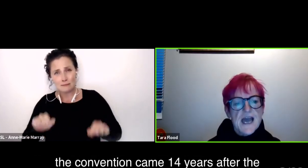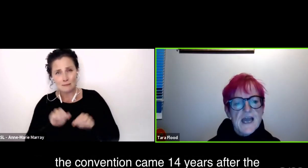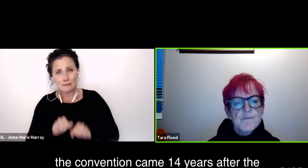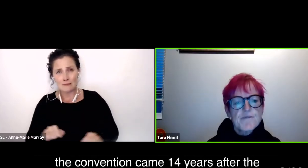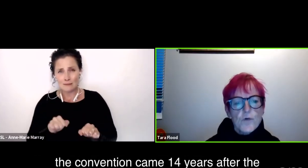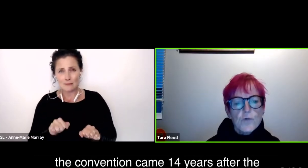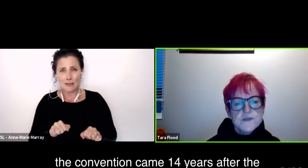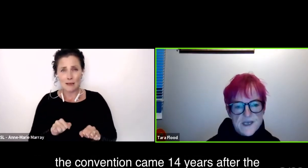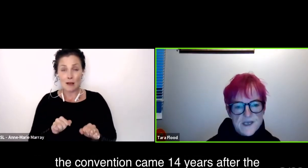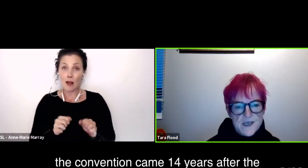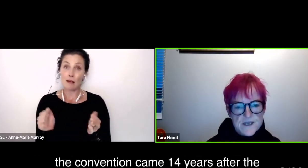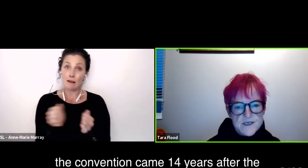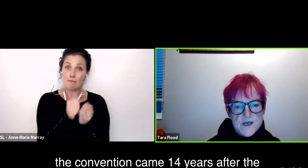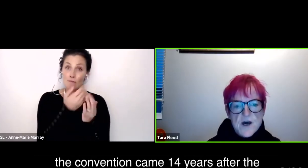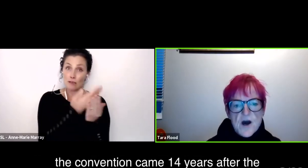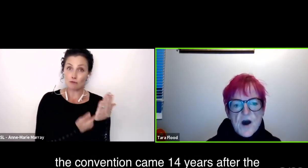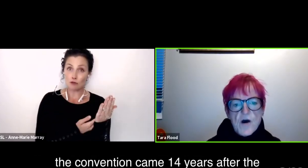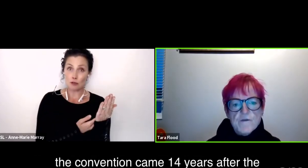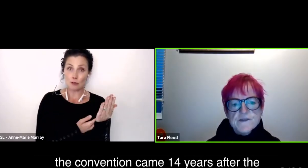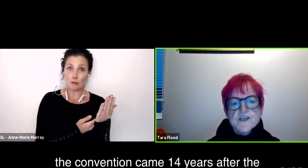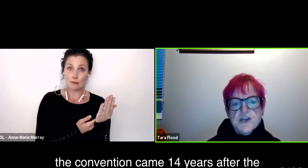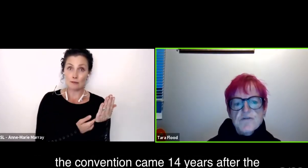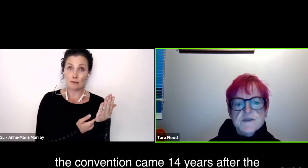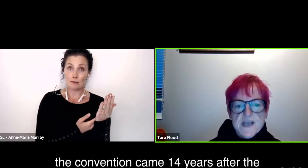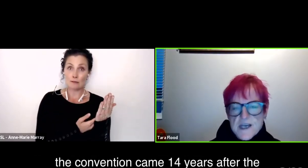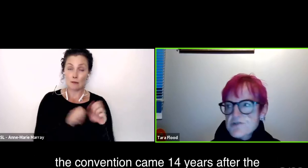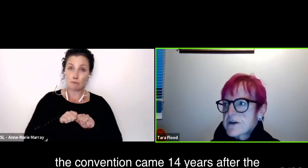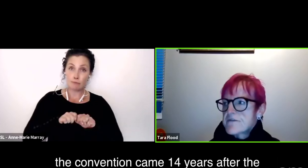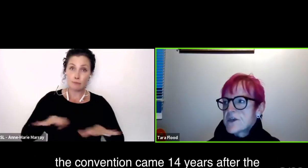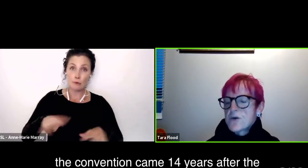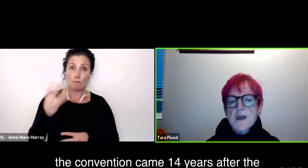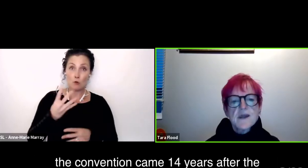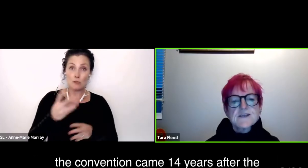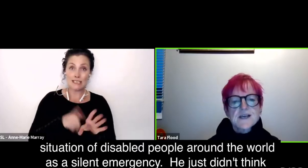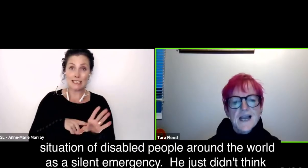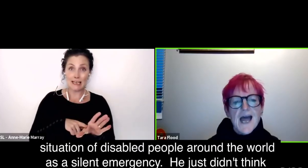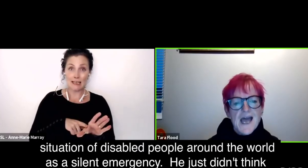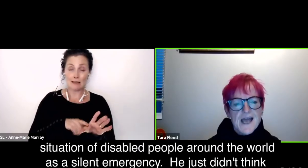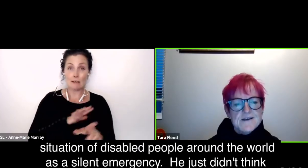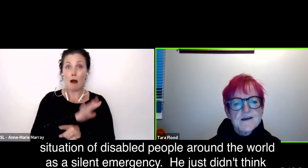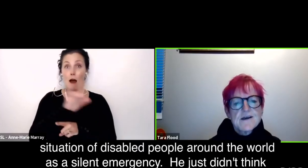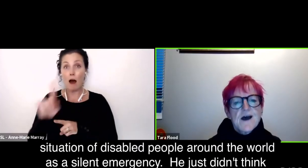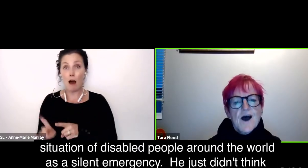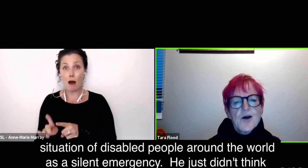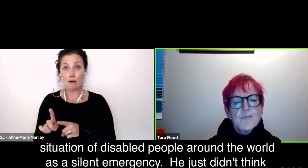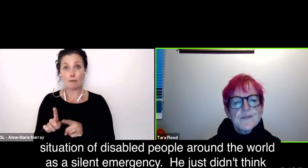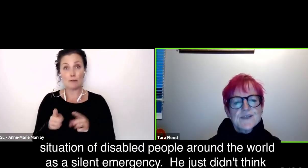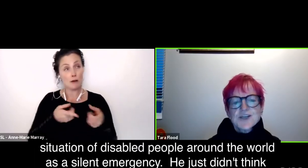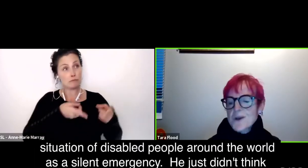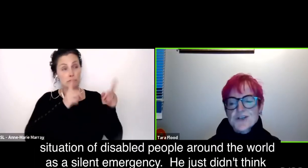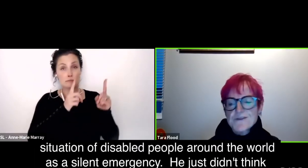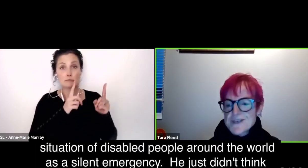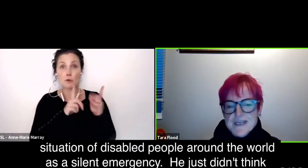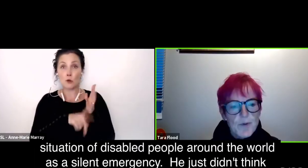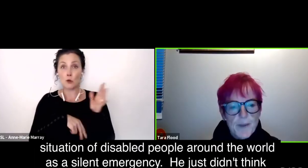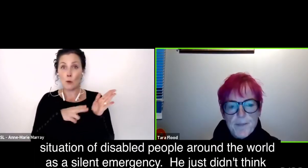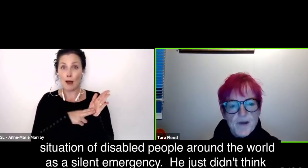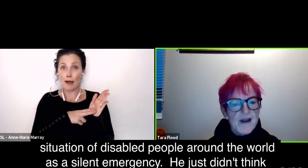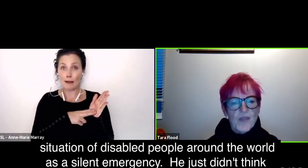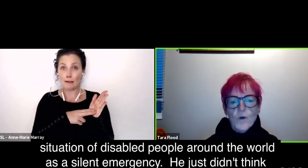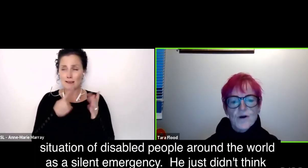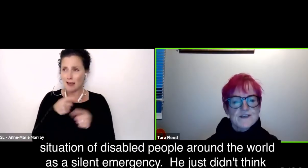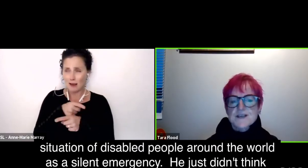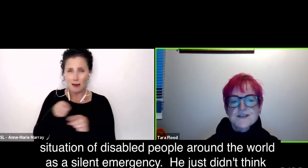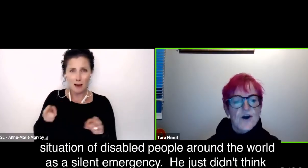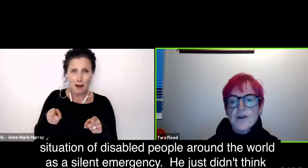Convention came 14 years after the General Secretary of the UN had declared the situation of disabled